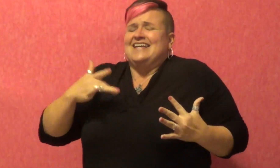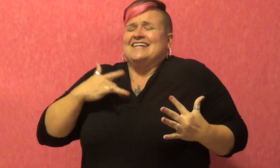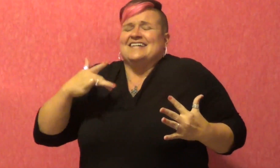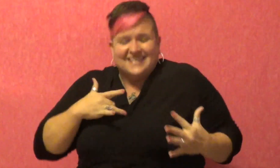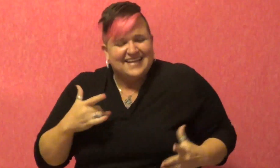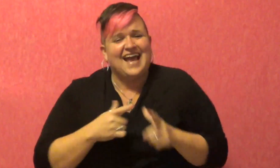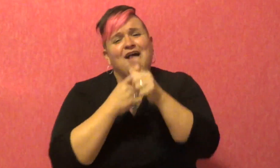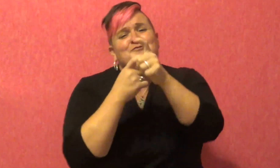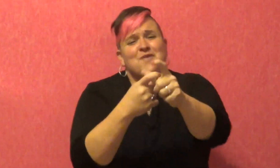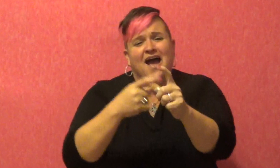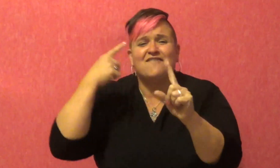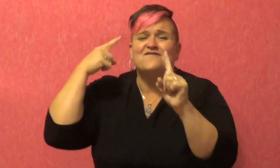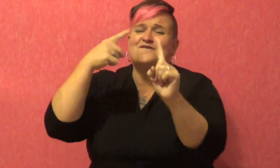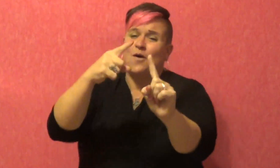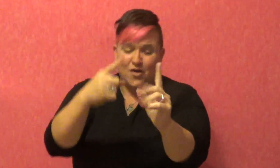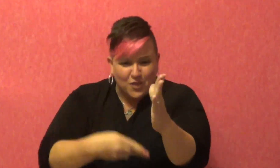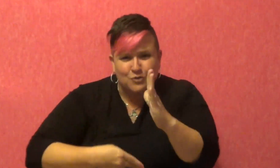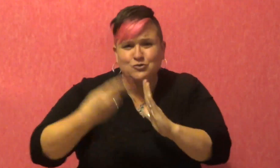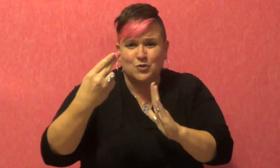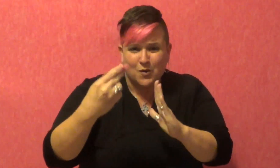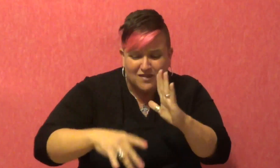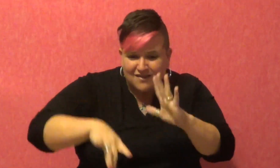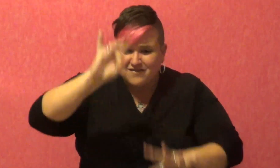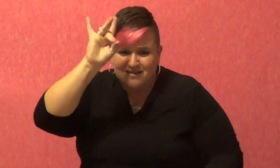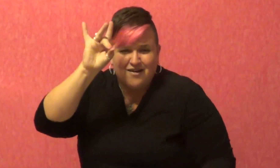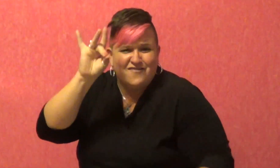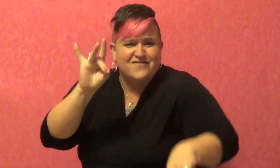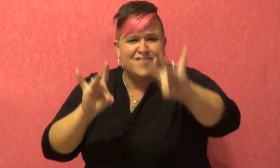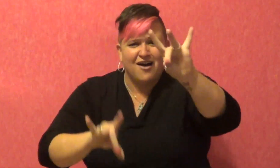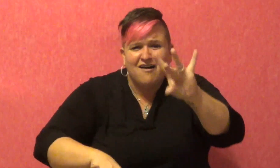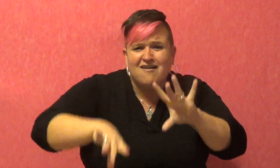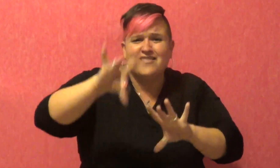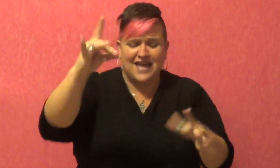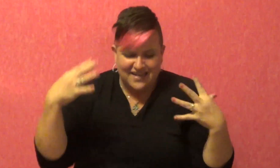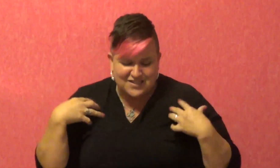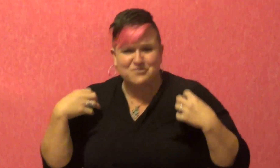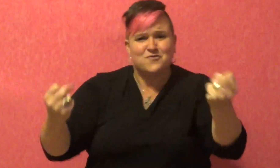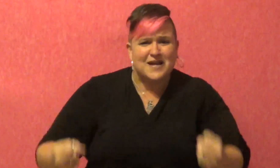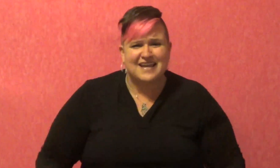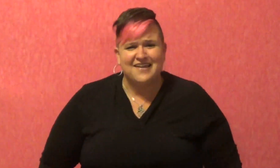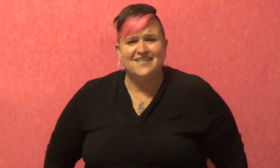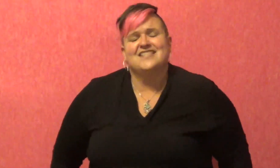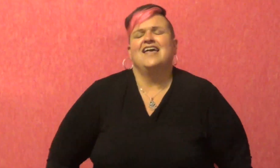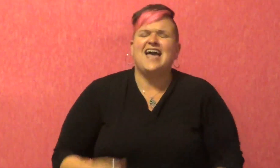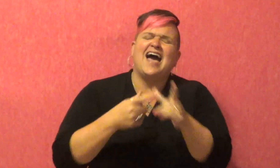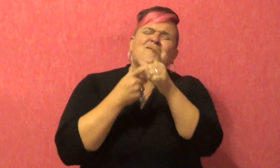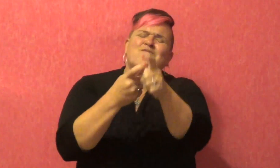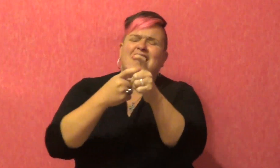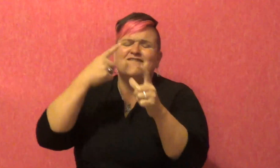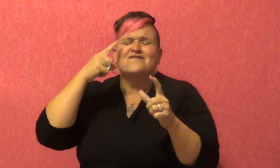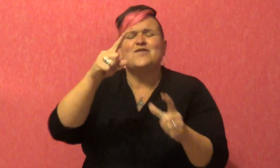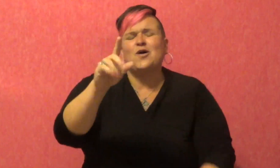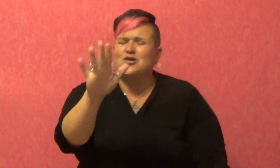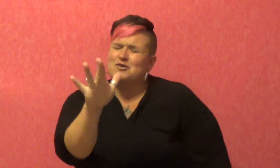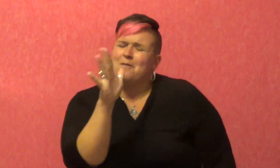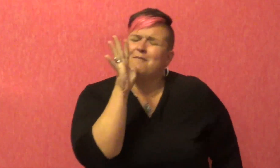fear I run for the truth, for all that is real I run for